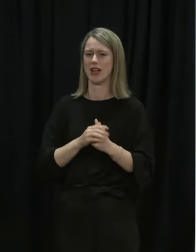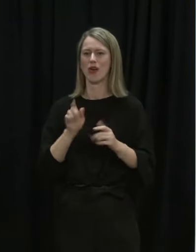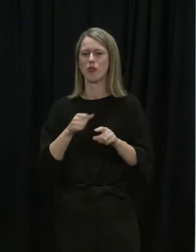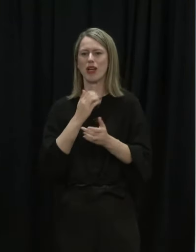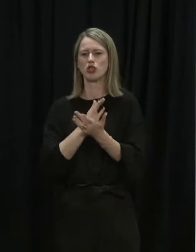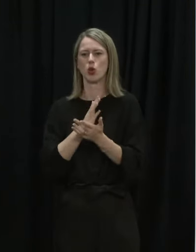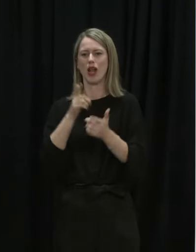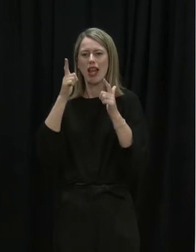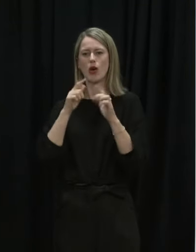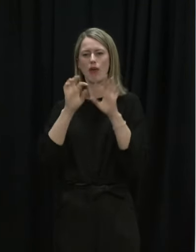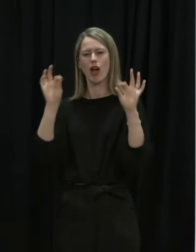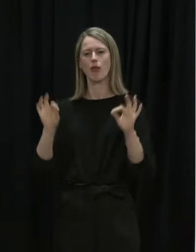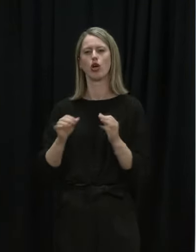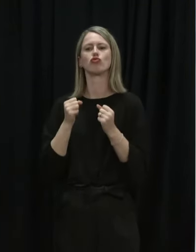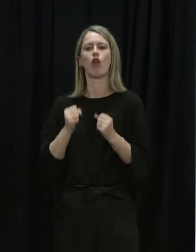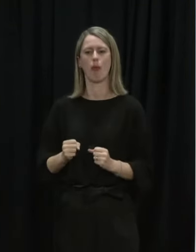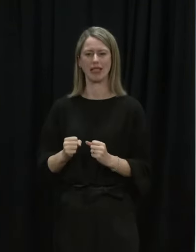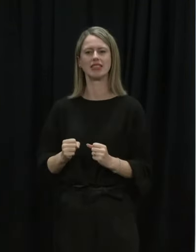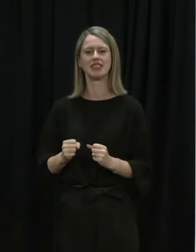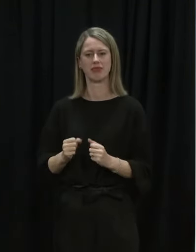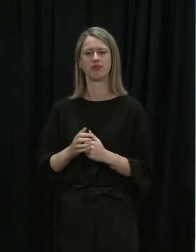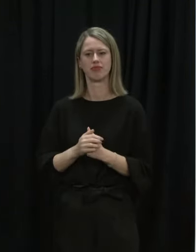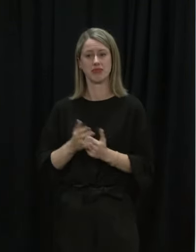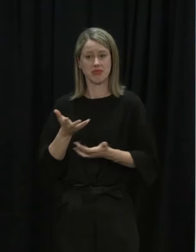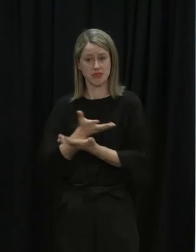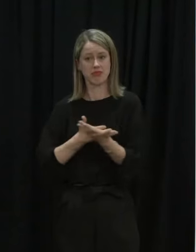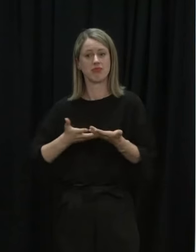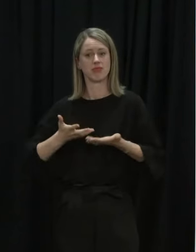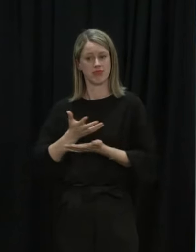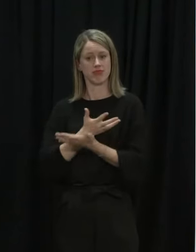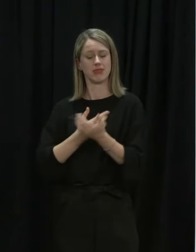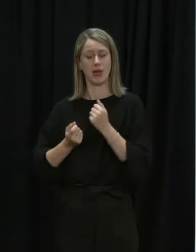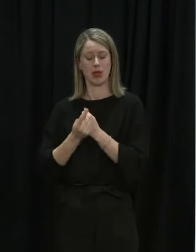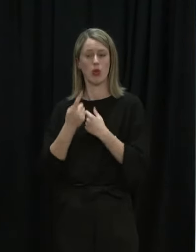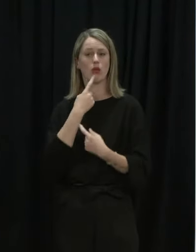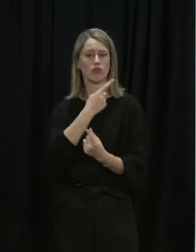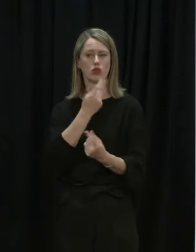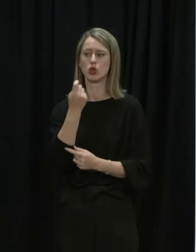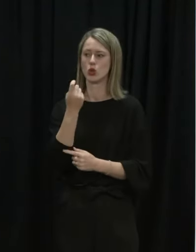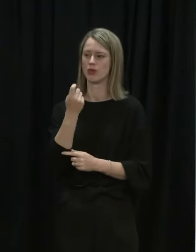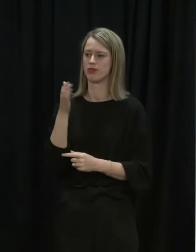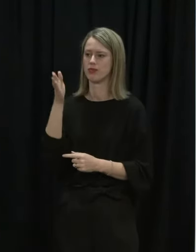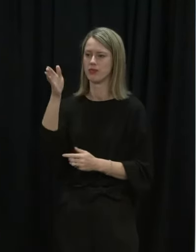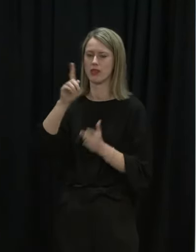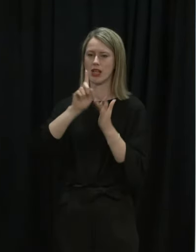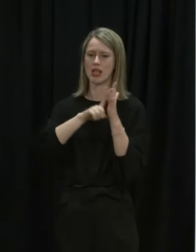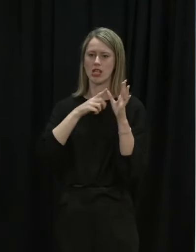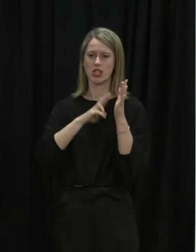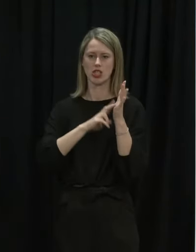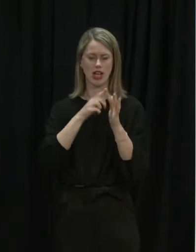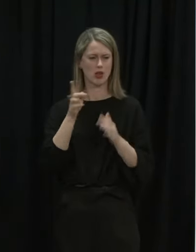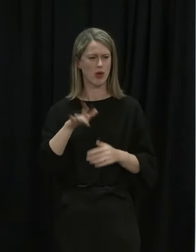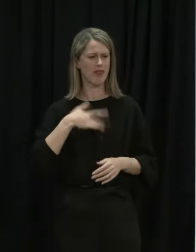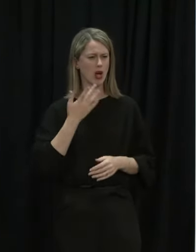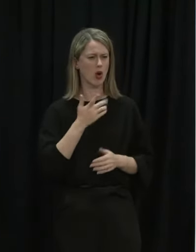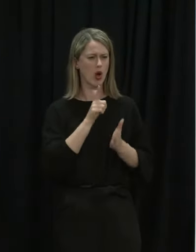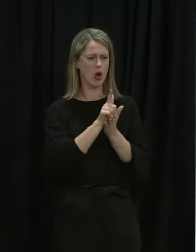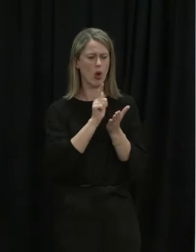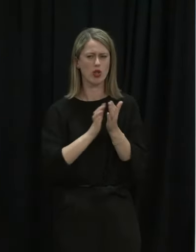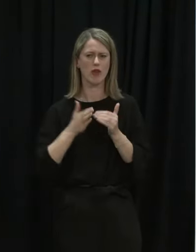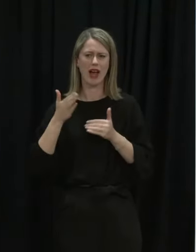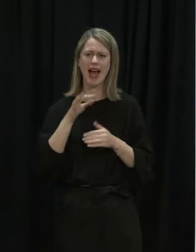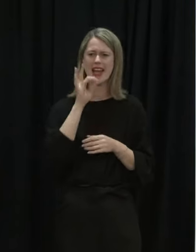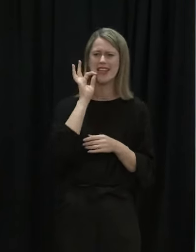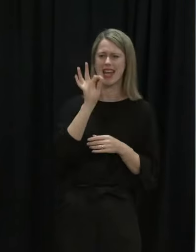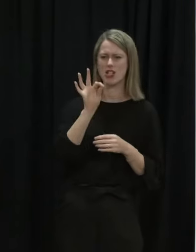framework that is robust. Discussions about that are happening and I'm sure there will be more to say soon. Jane? Do you think legislation would be a step too far? mean National on its